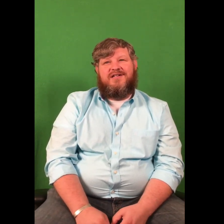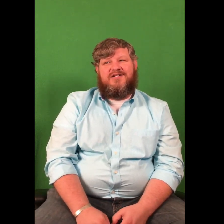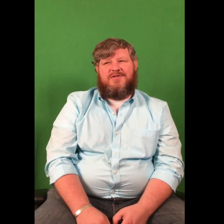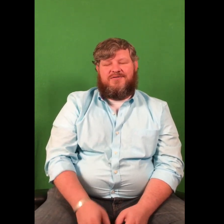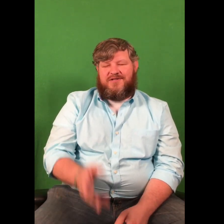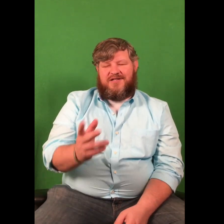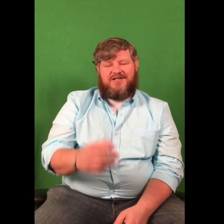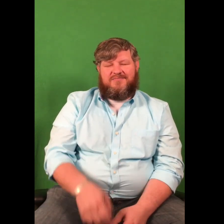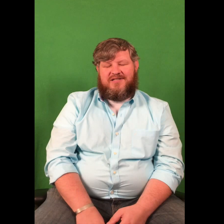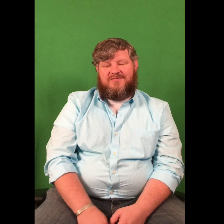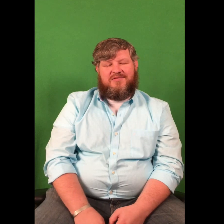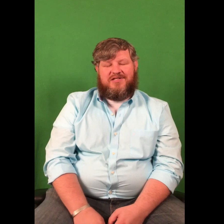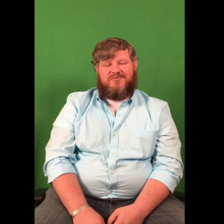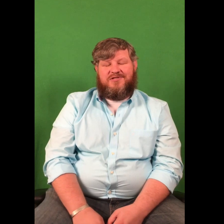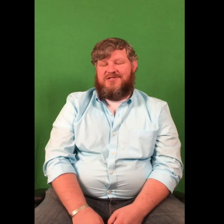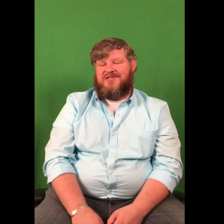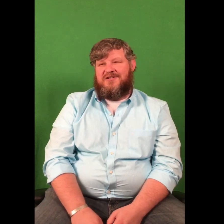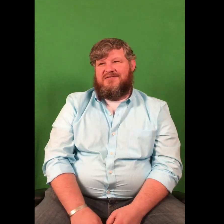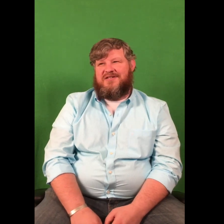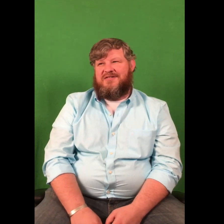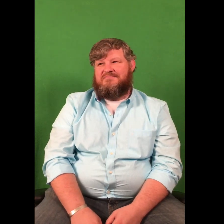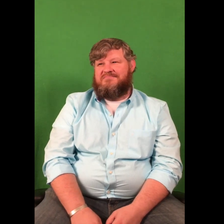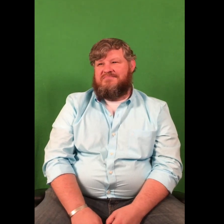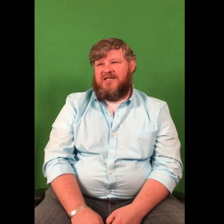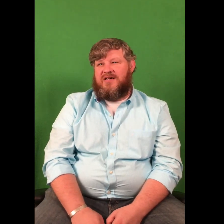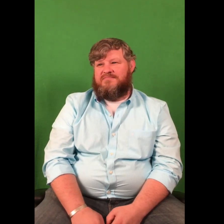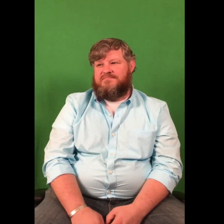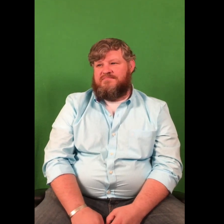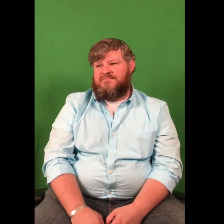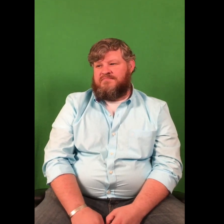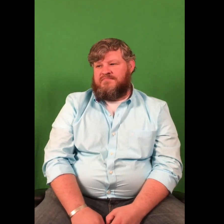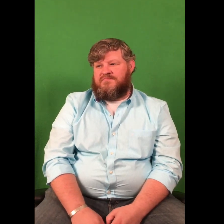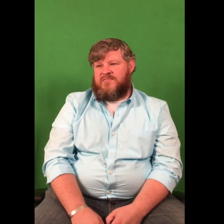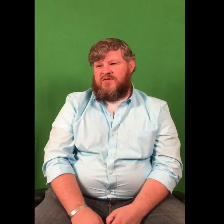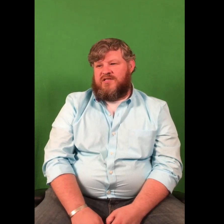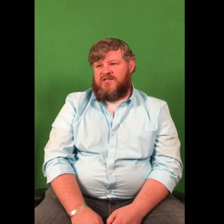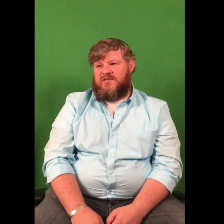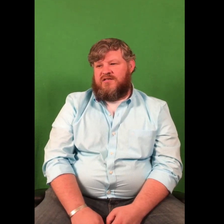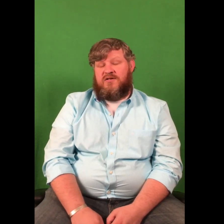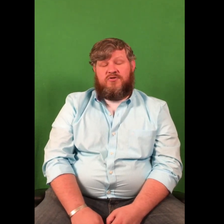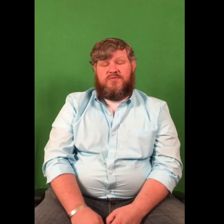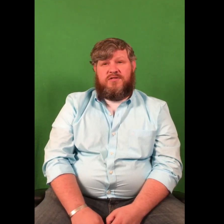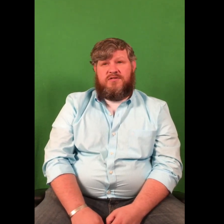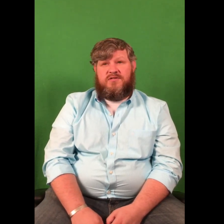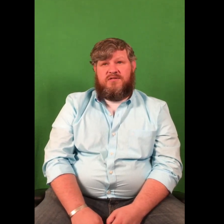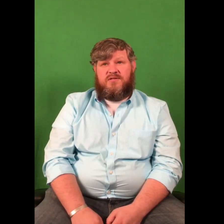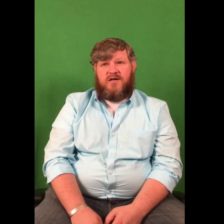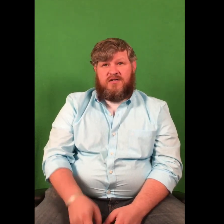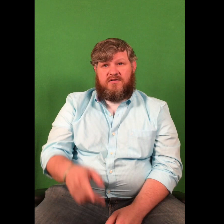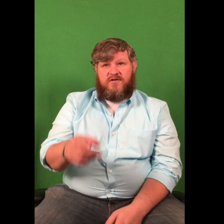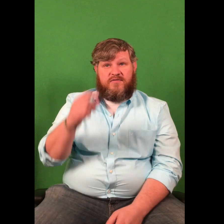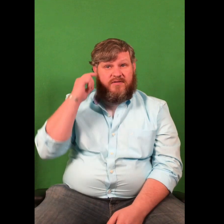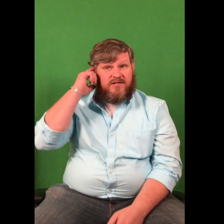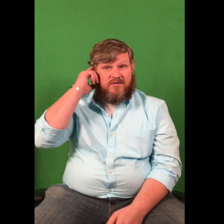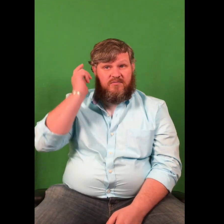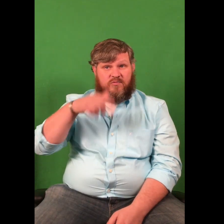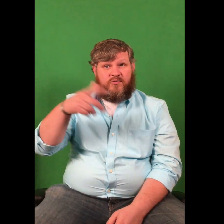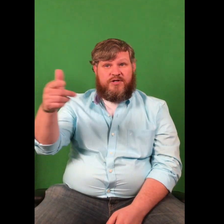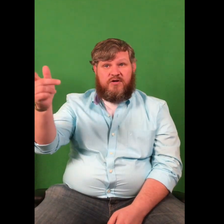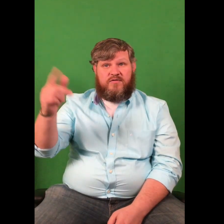especially when you got up in some place where you just saw, like, what was it, the loops, not far from, you know, one ridge over there.